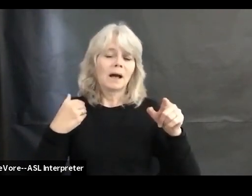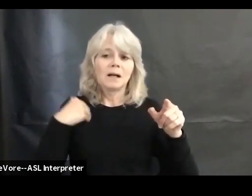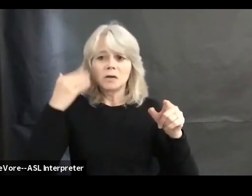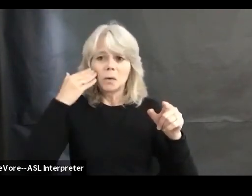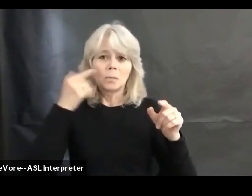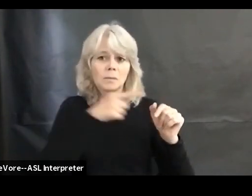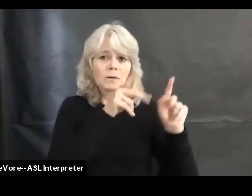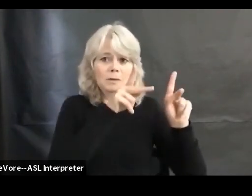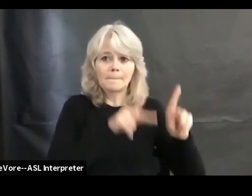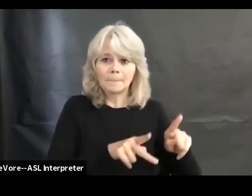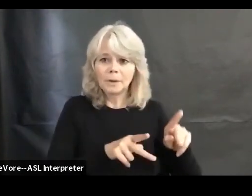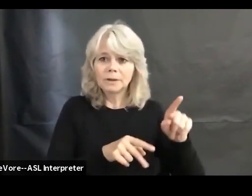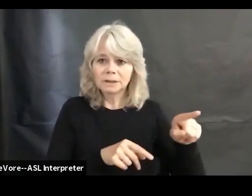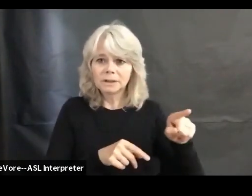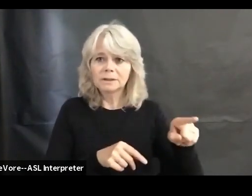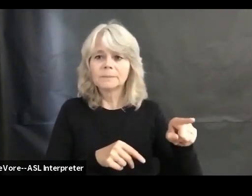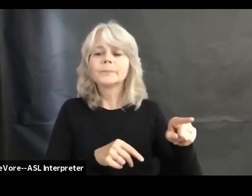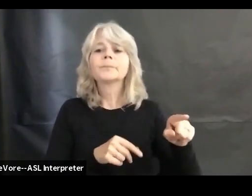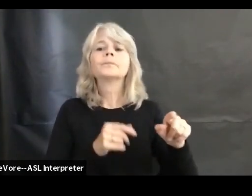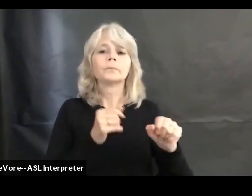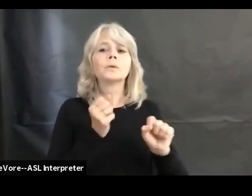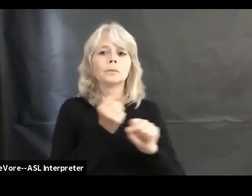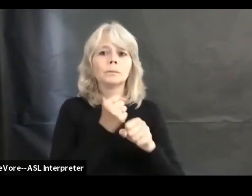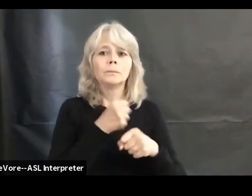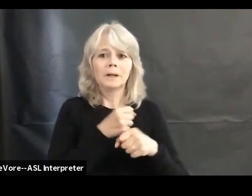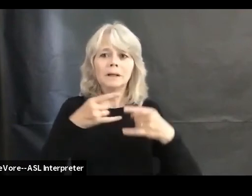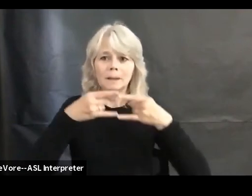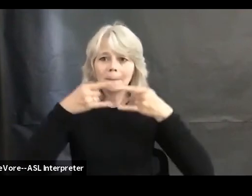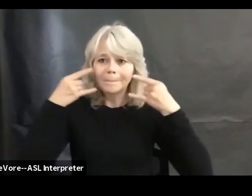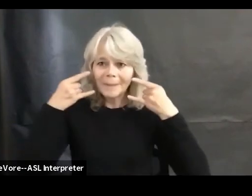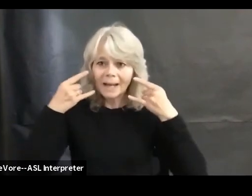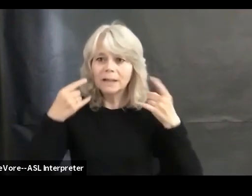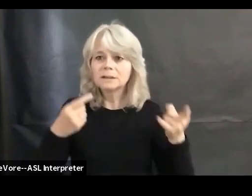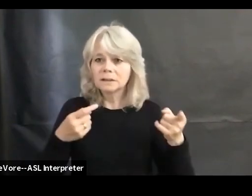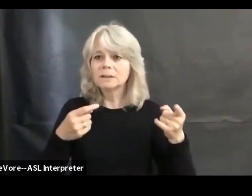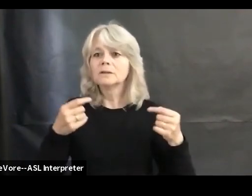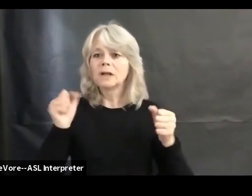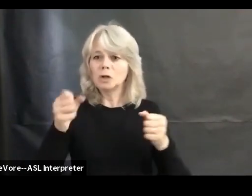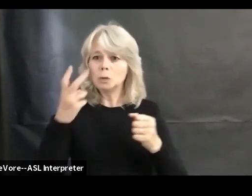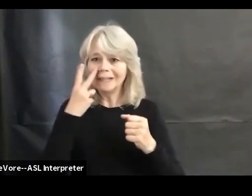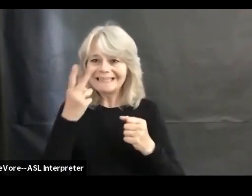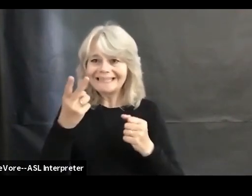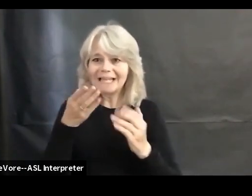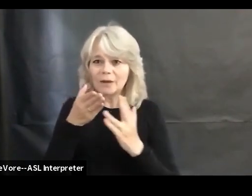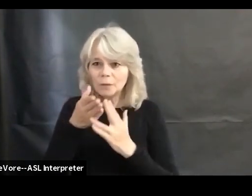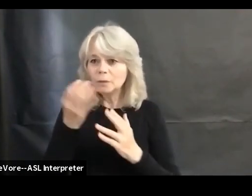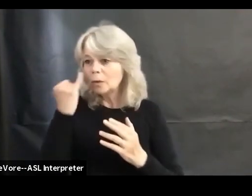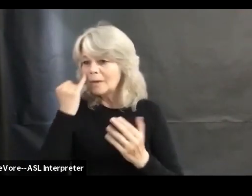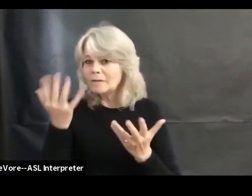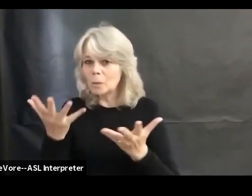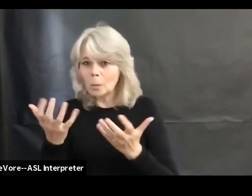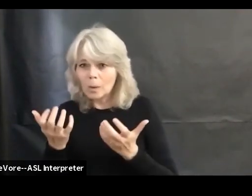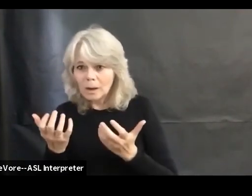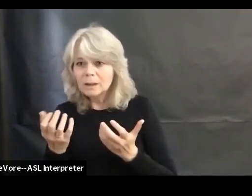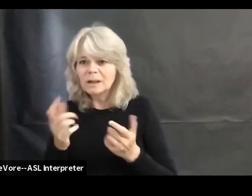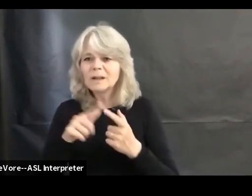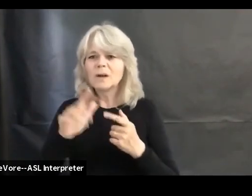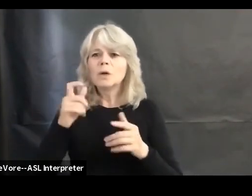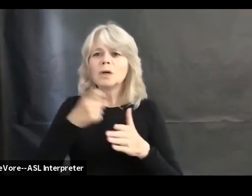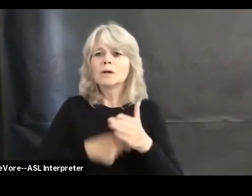a colleague about a person who's making them. And so if you need one, let me know they're about $5 a piece and they're